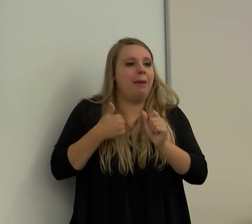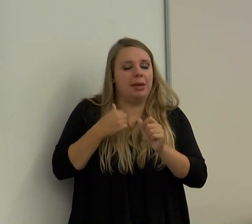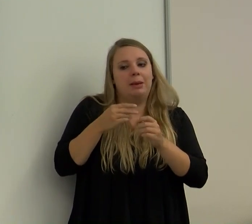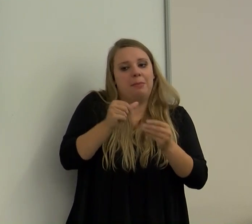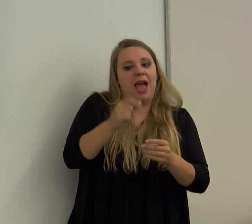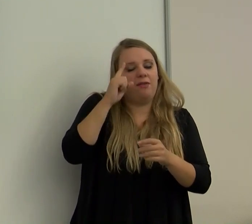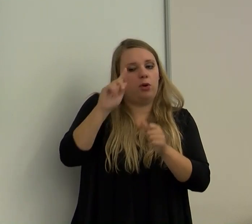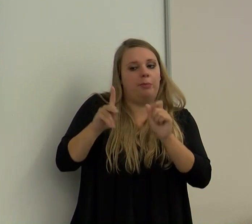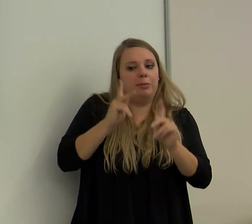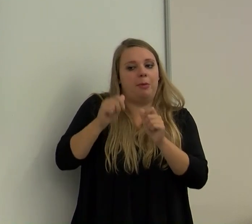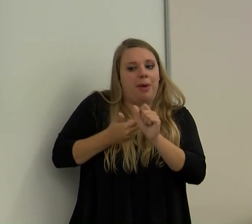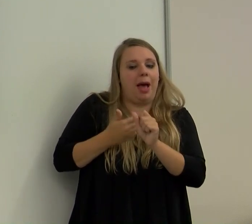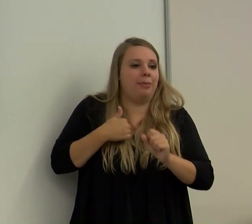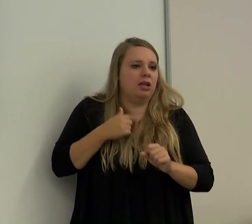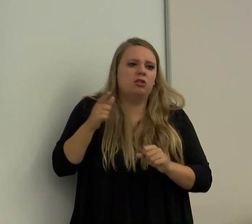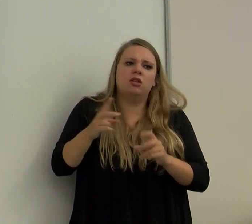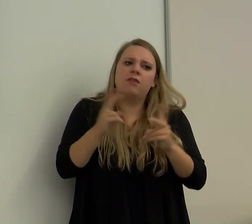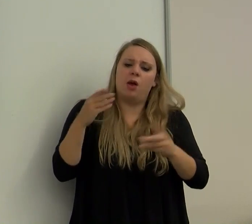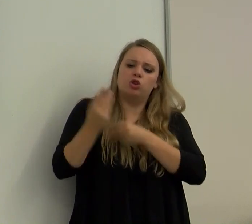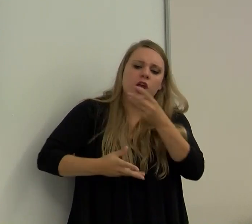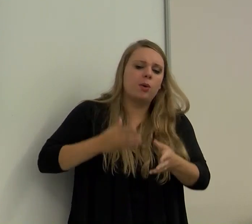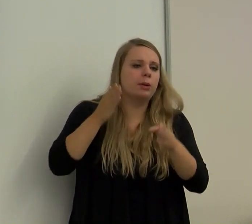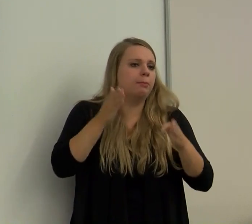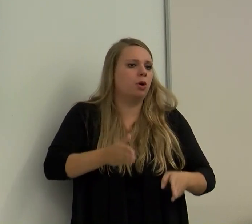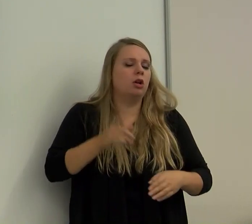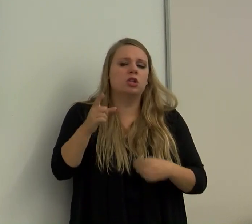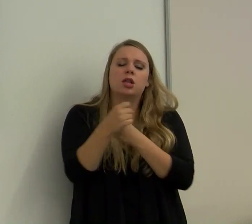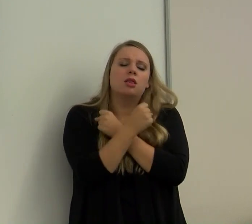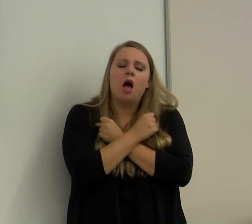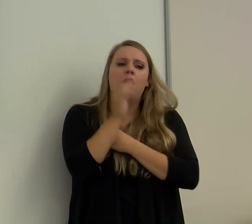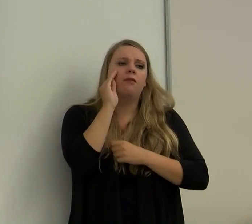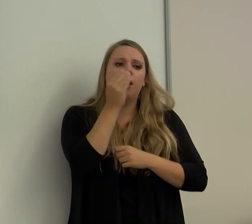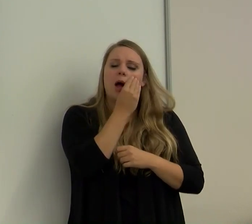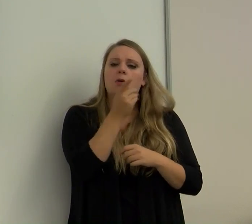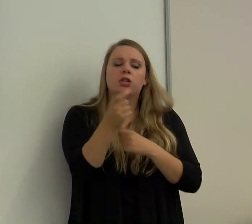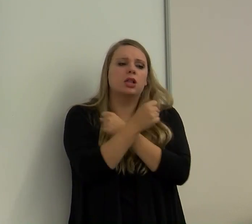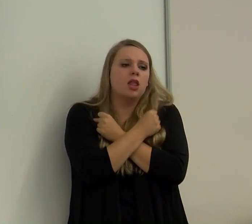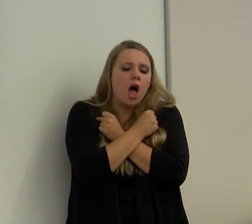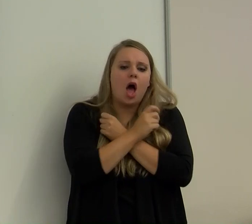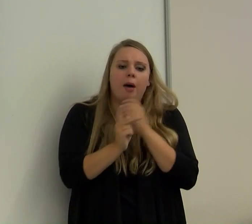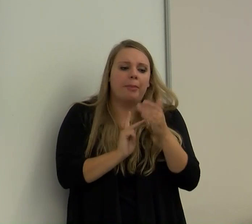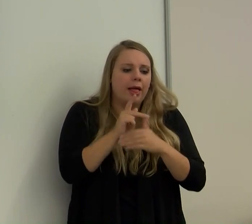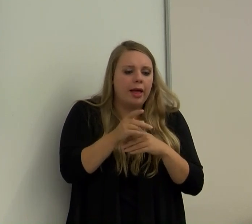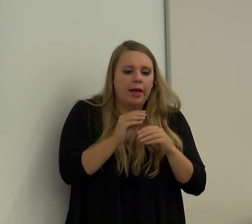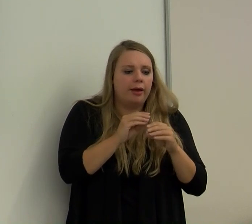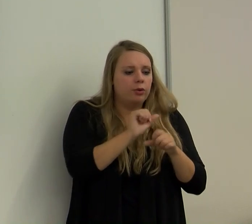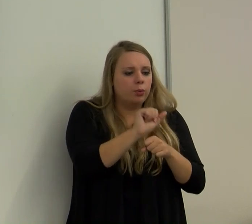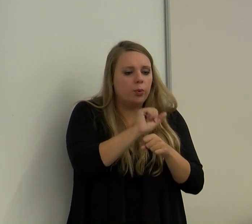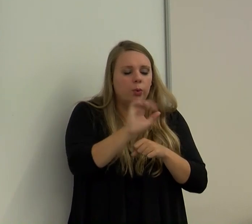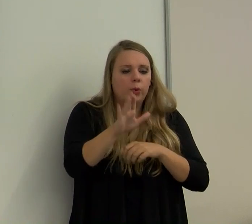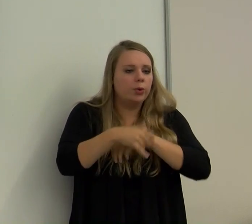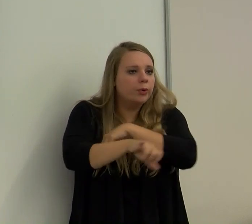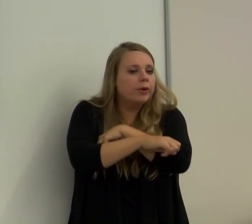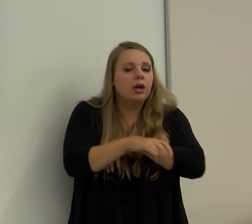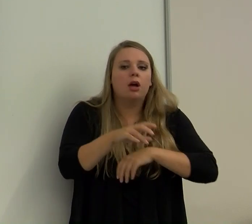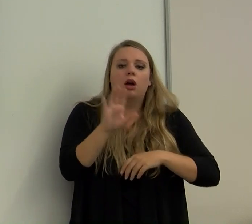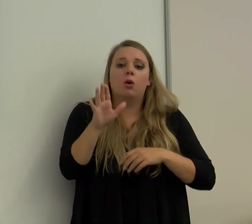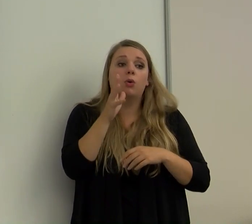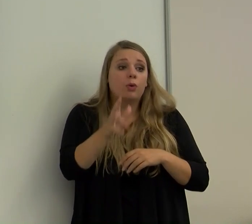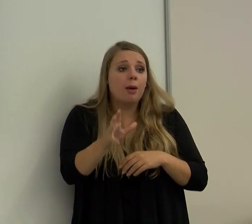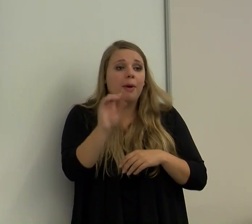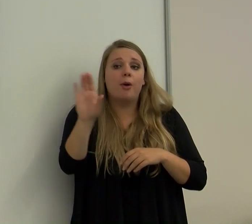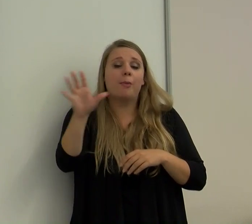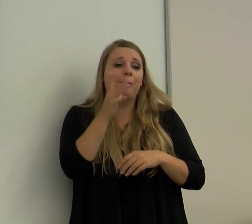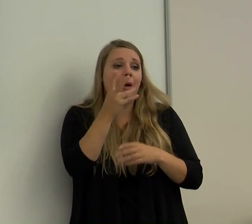She was a generous person. She loved flowers. She loved gardening. Her grandmother and her mother both were